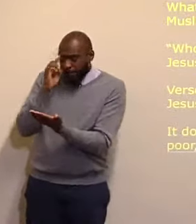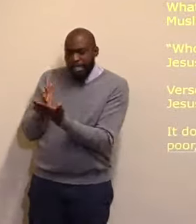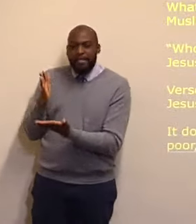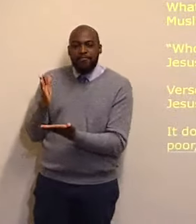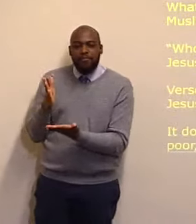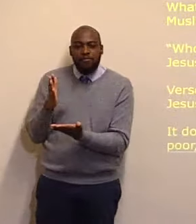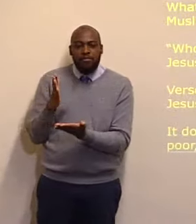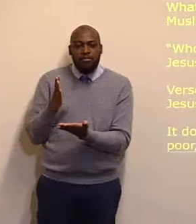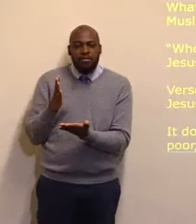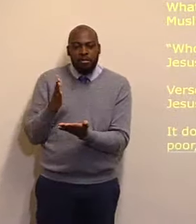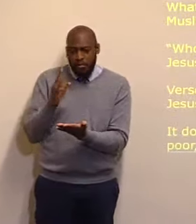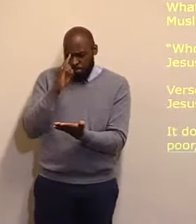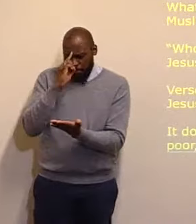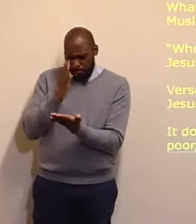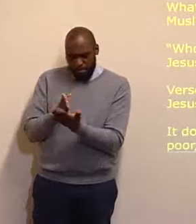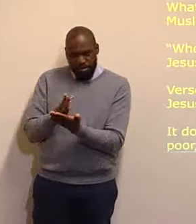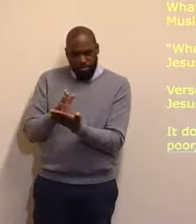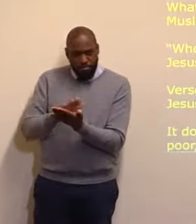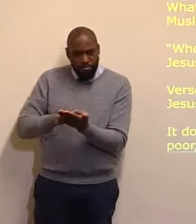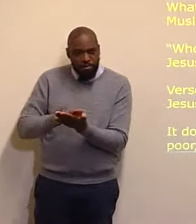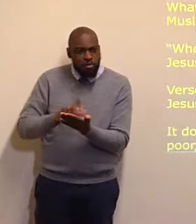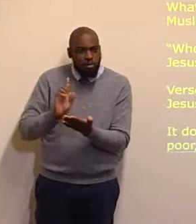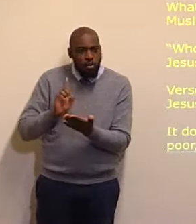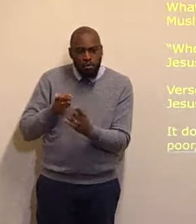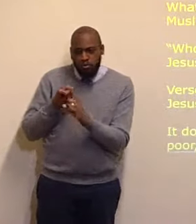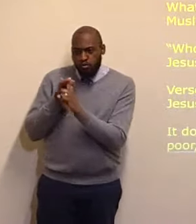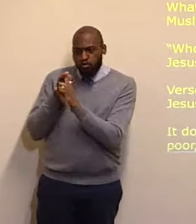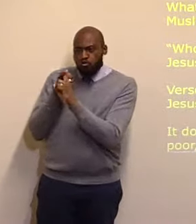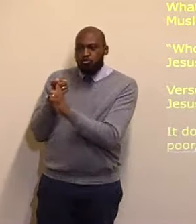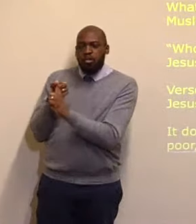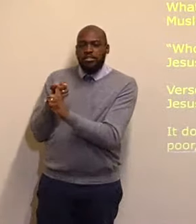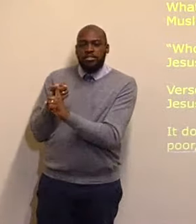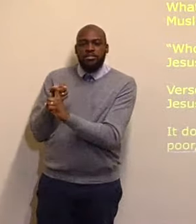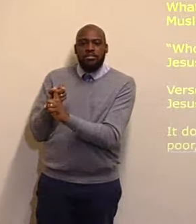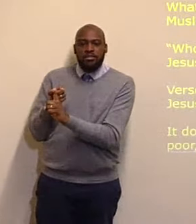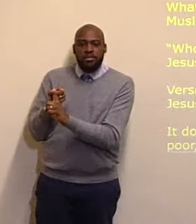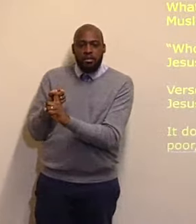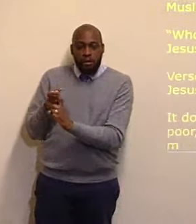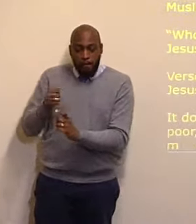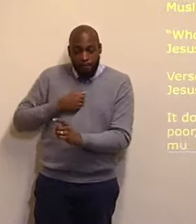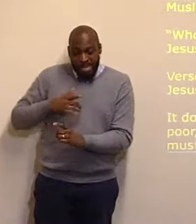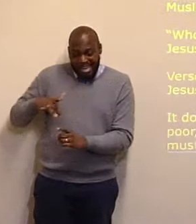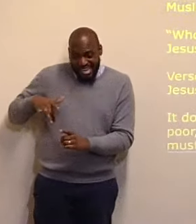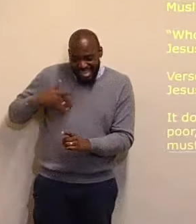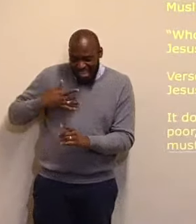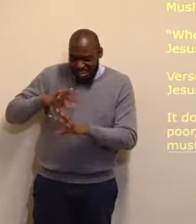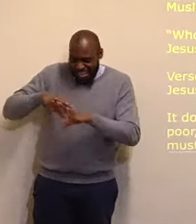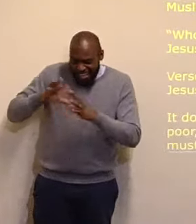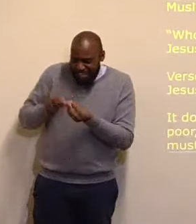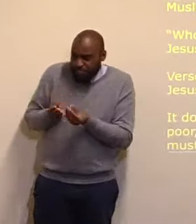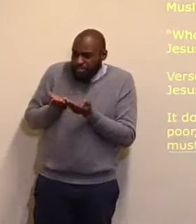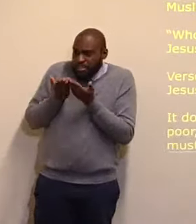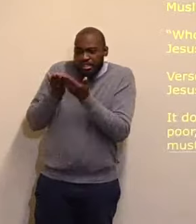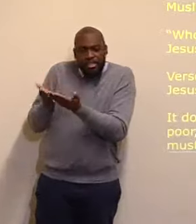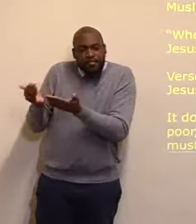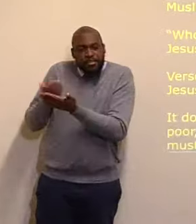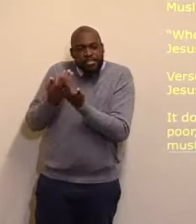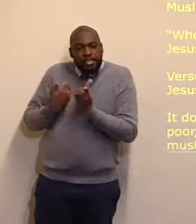to believe, to trust, to believe, is to yield my life, to the savior, to believe, I don't need